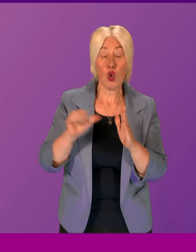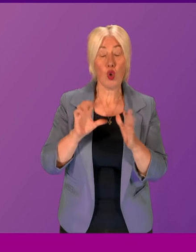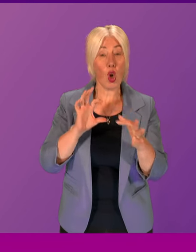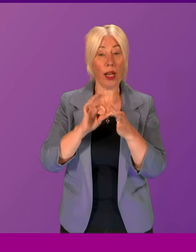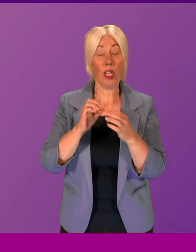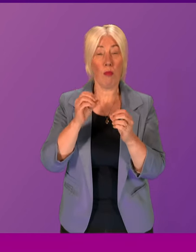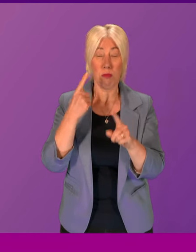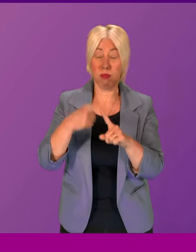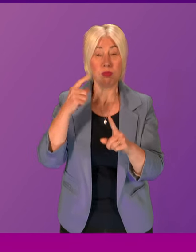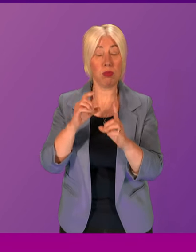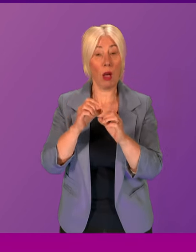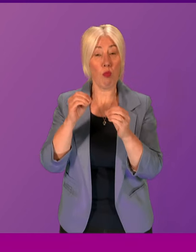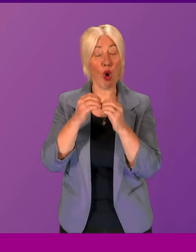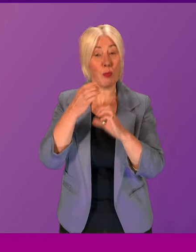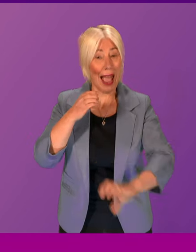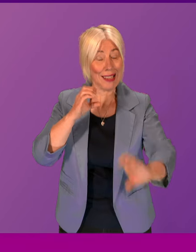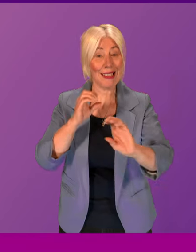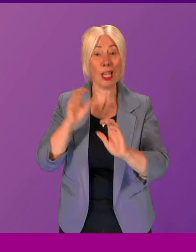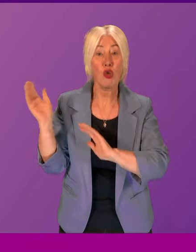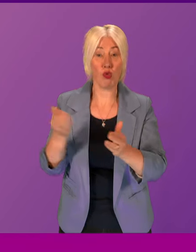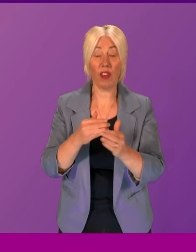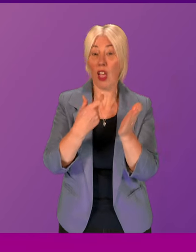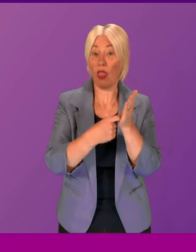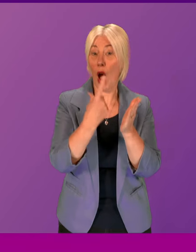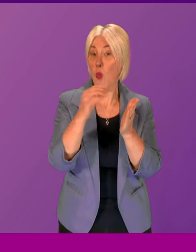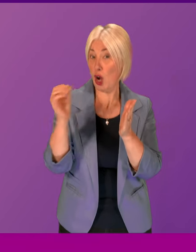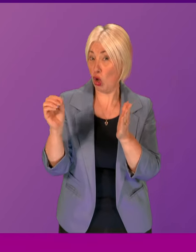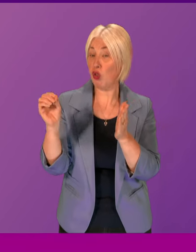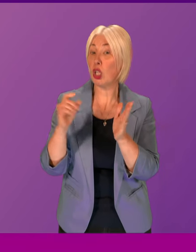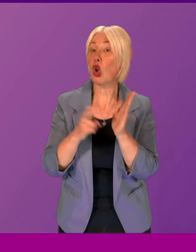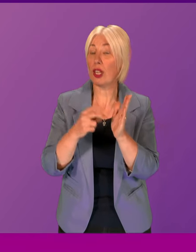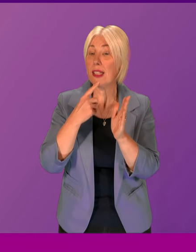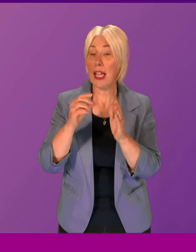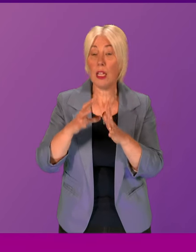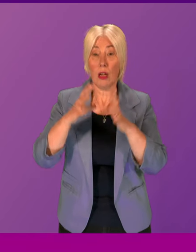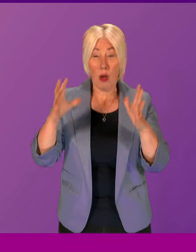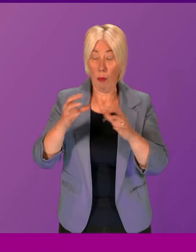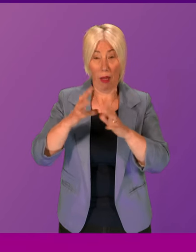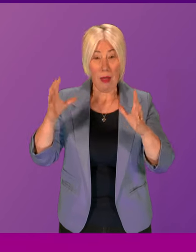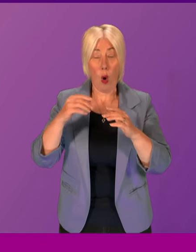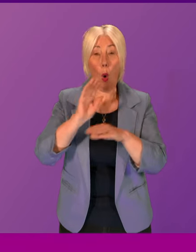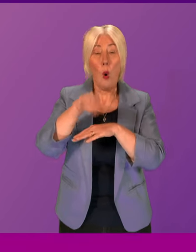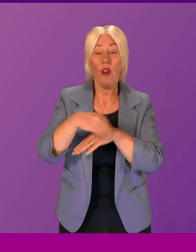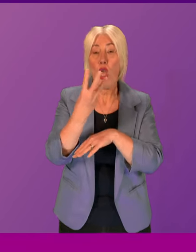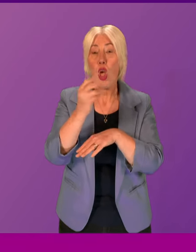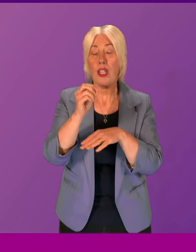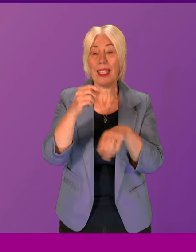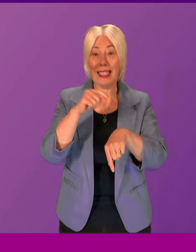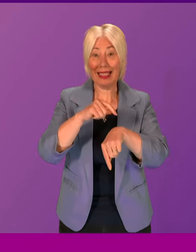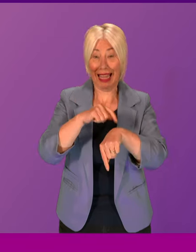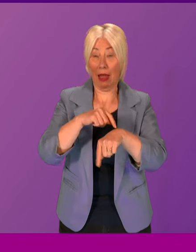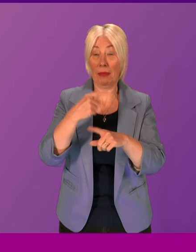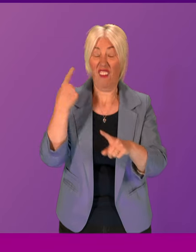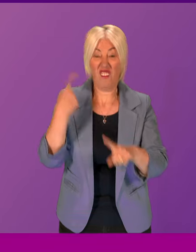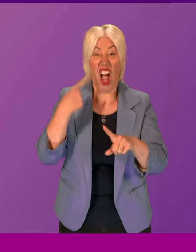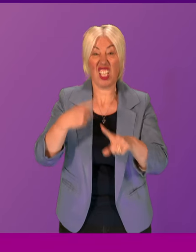service. The R100 contracts are going beyond that by extending access to gigabit-capable broadband that's over 30 times faster